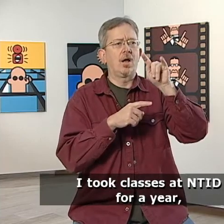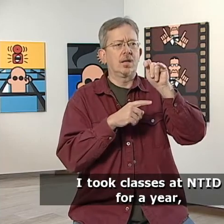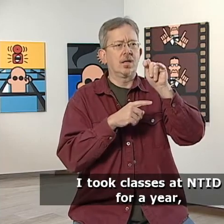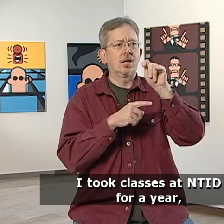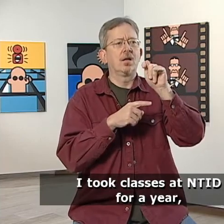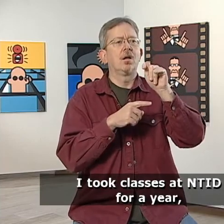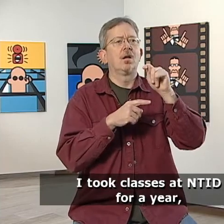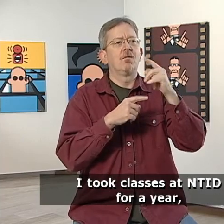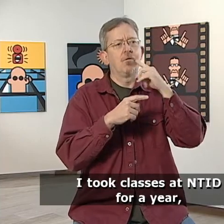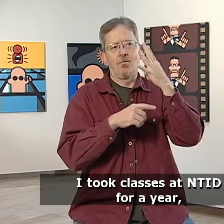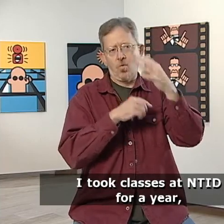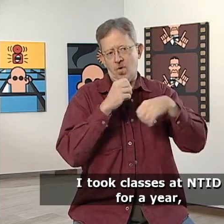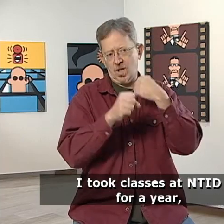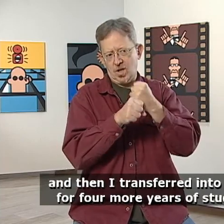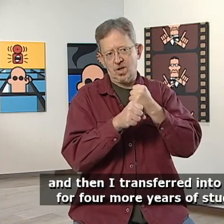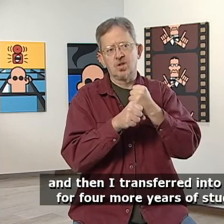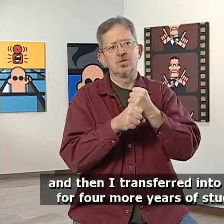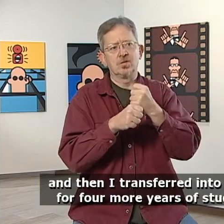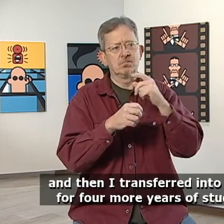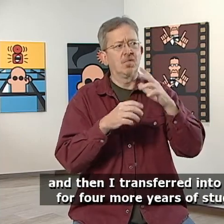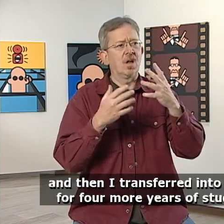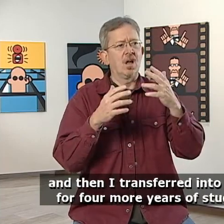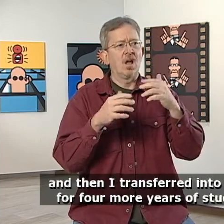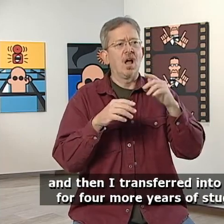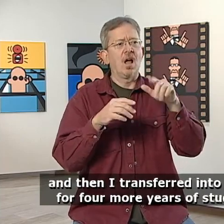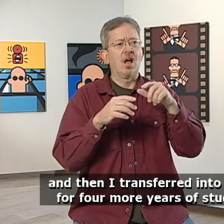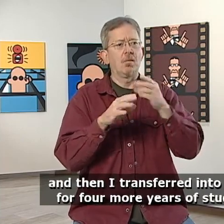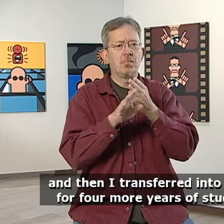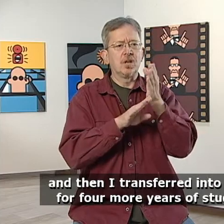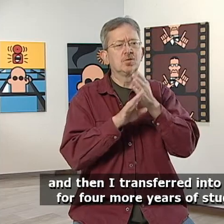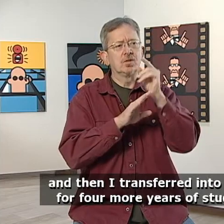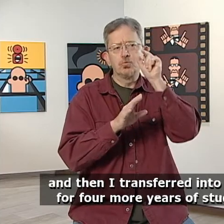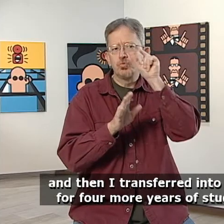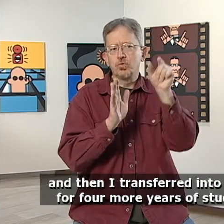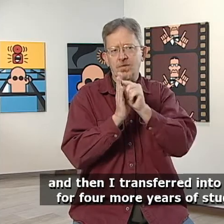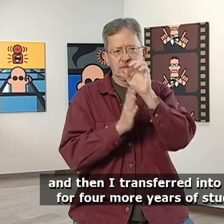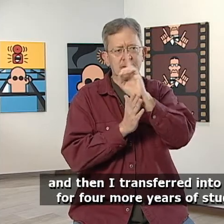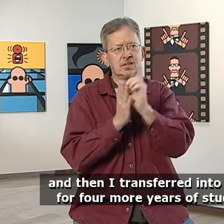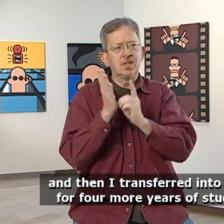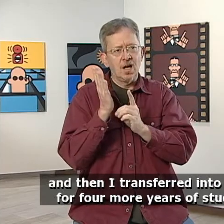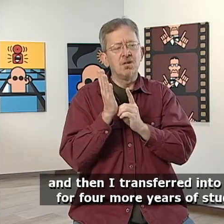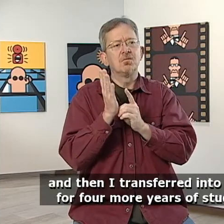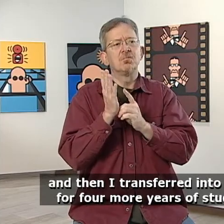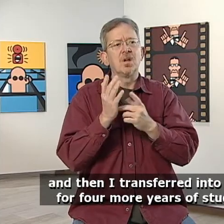classes at NTID for a year and then I transferred into RIT for four more years of study.